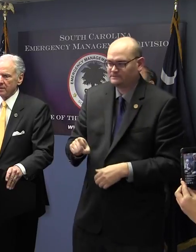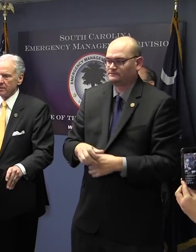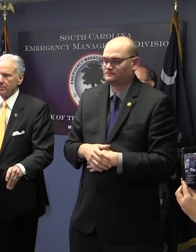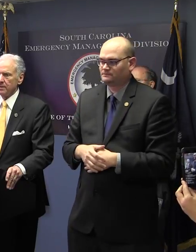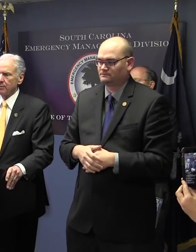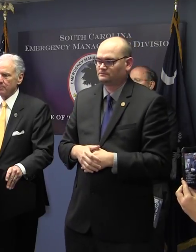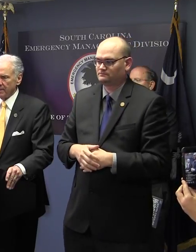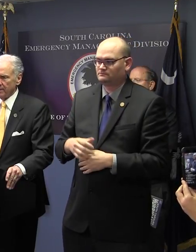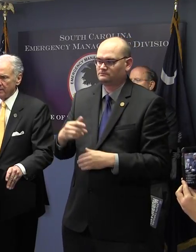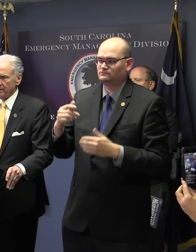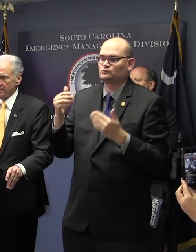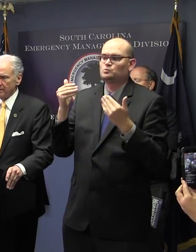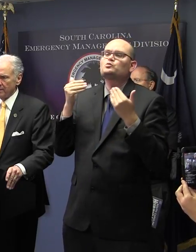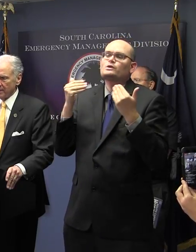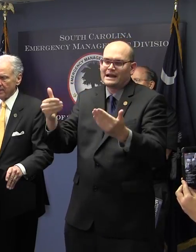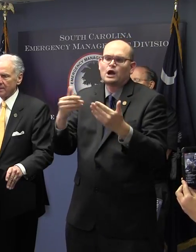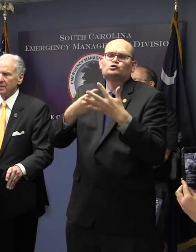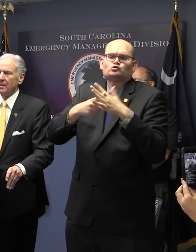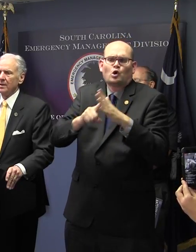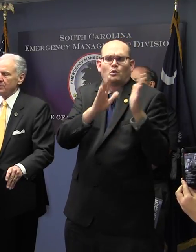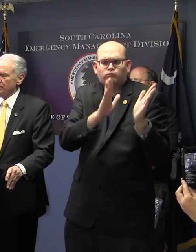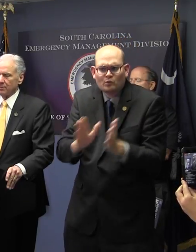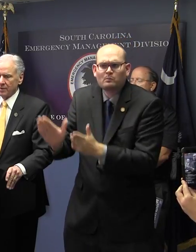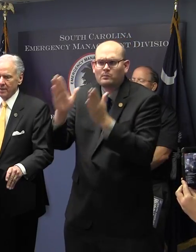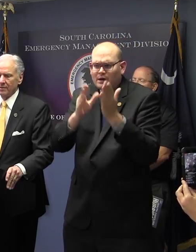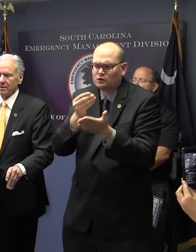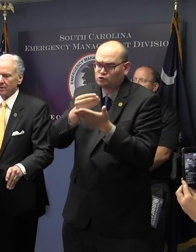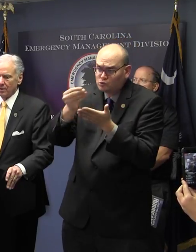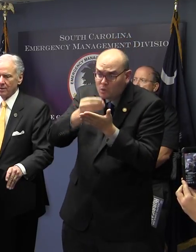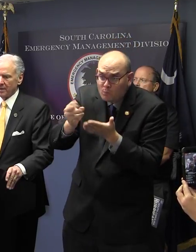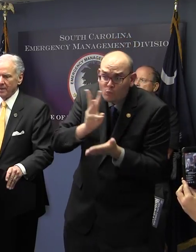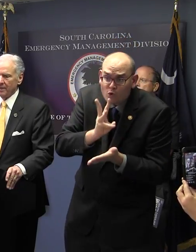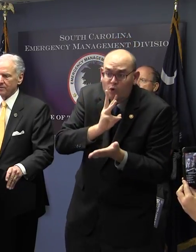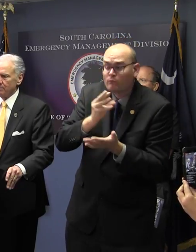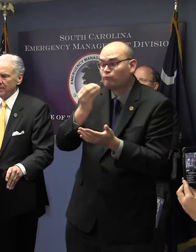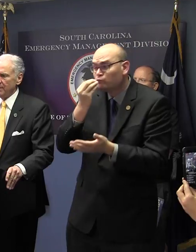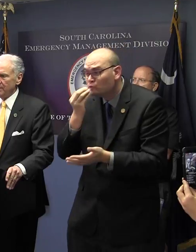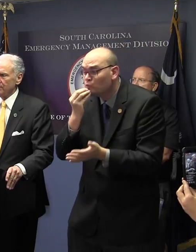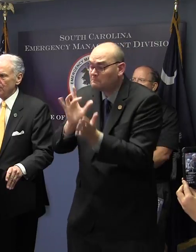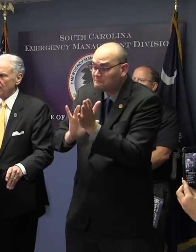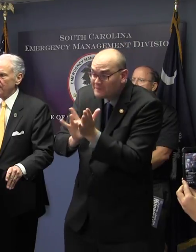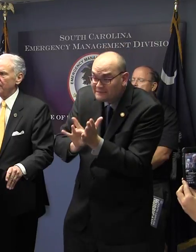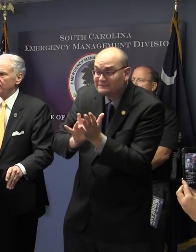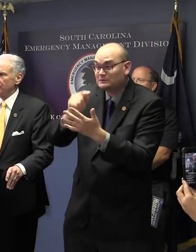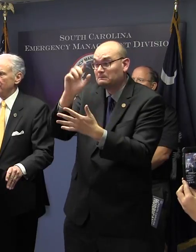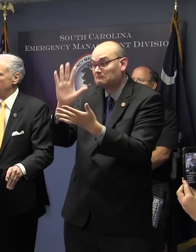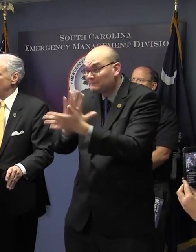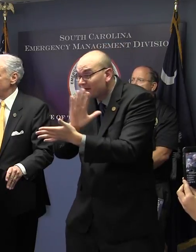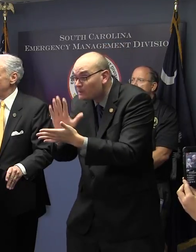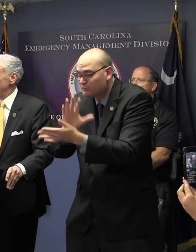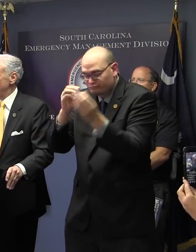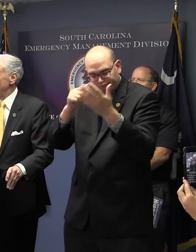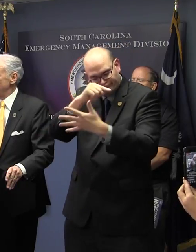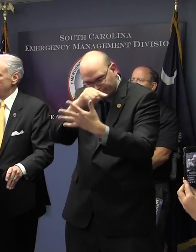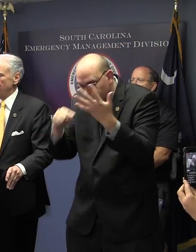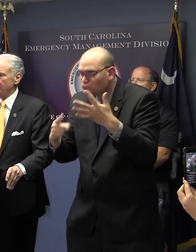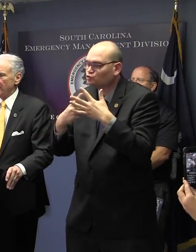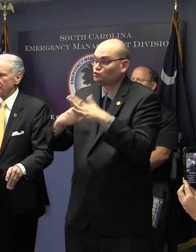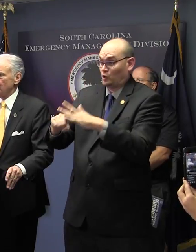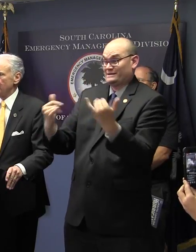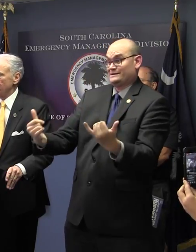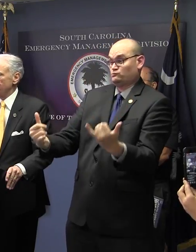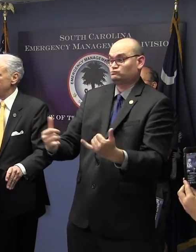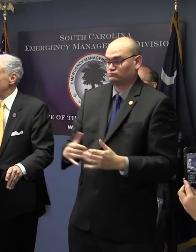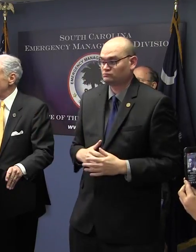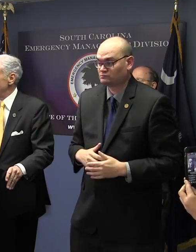citizen to be prepared. Again, just pretend that the hurricane is going to be here in the morning and do now what you would do then. If you